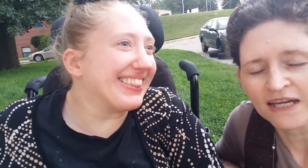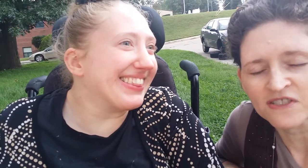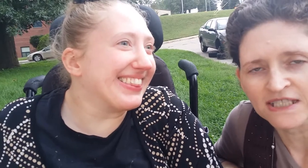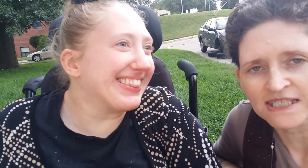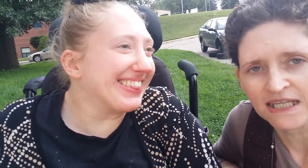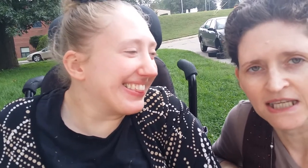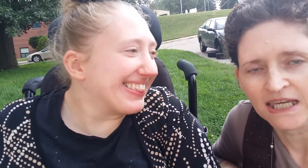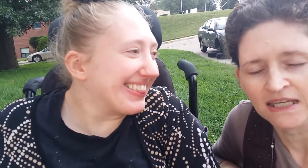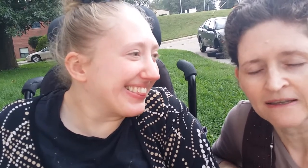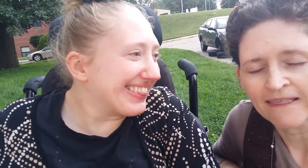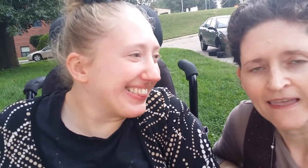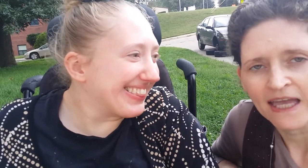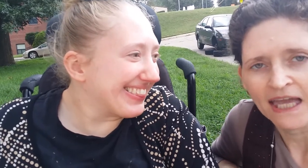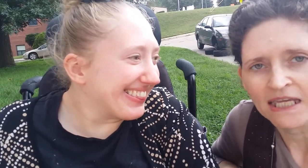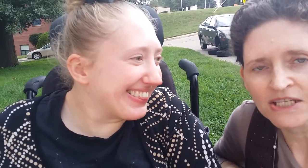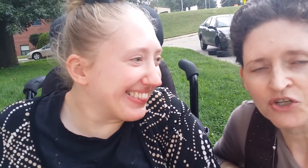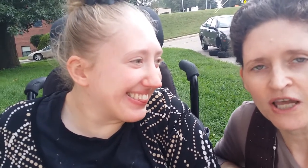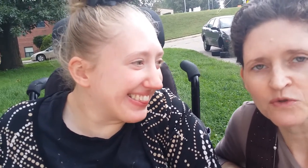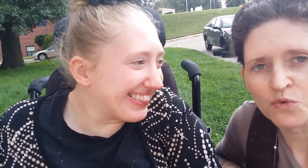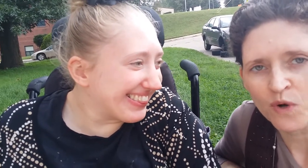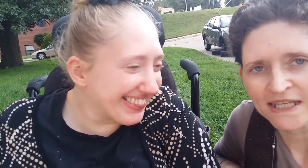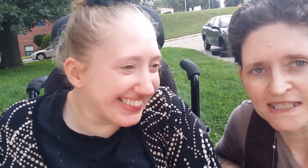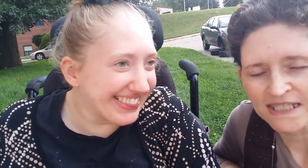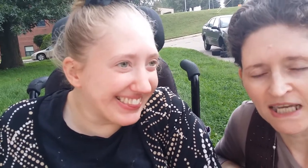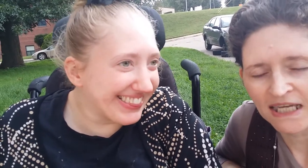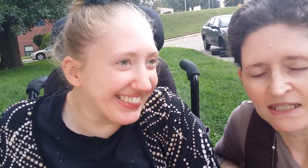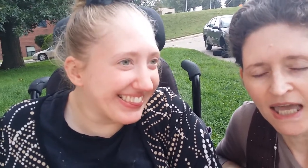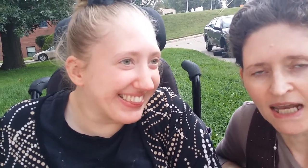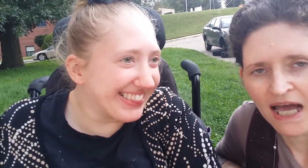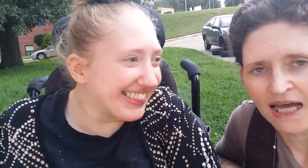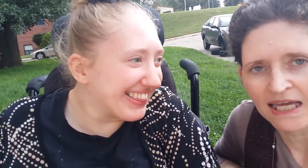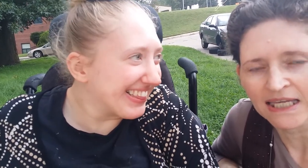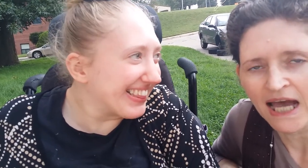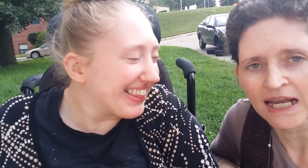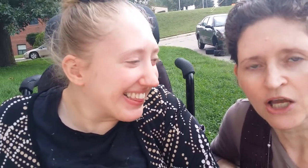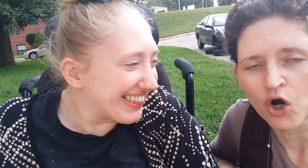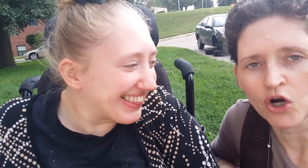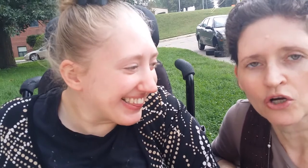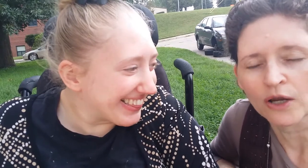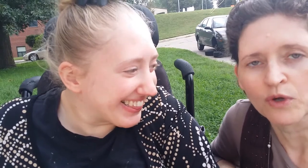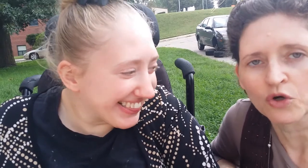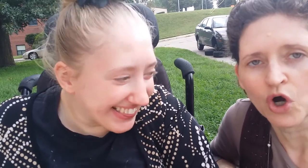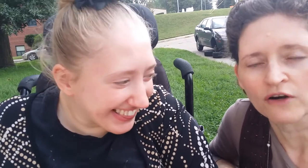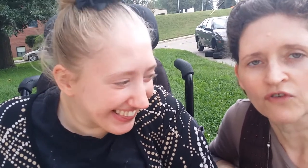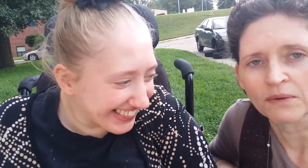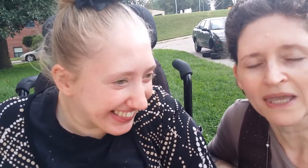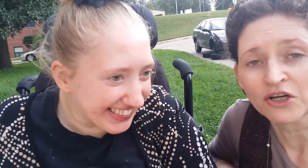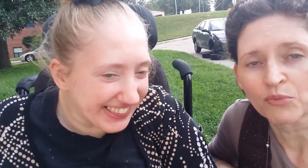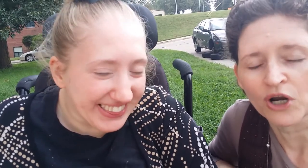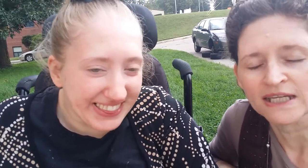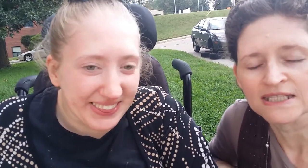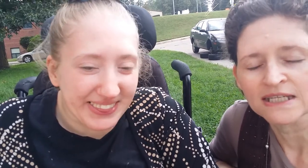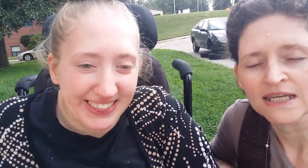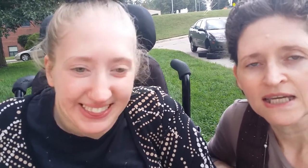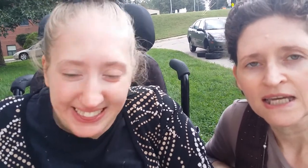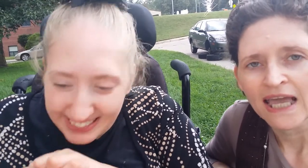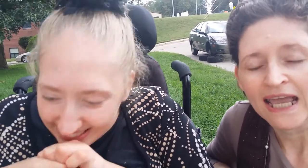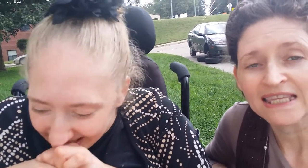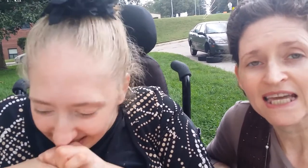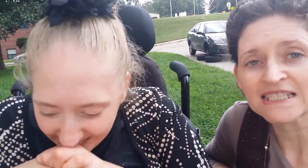Hyde's on Sunday. yesterday was Wednesday. And I got a car, a rental car from Enterprise. And they